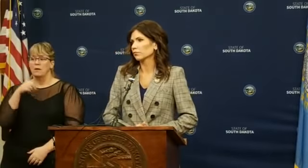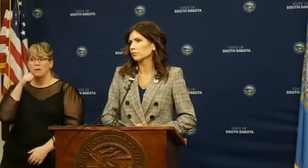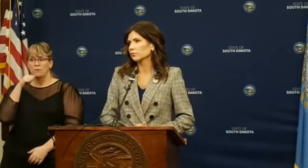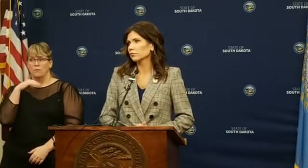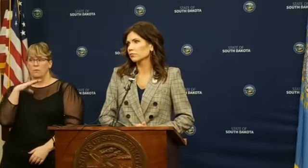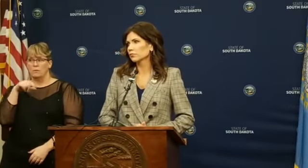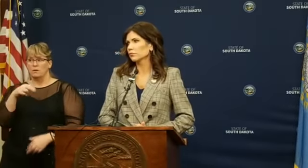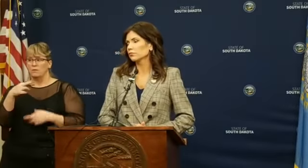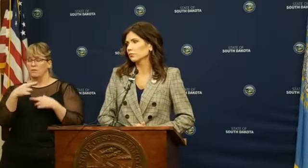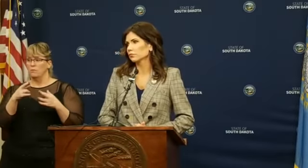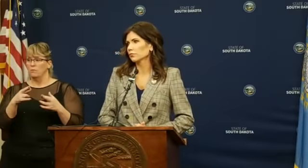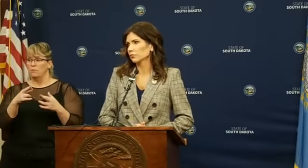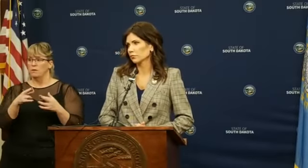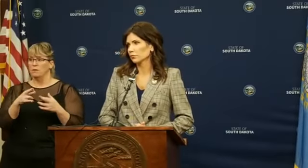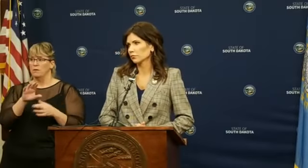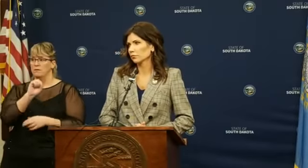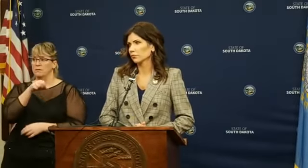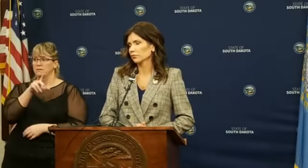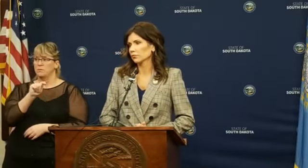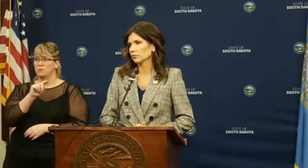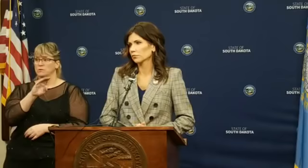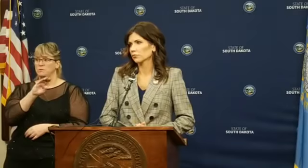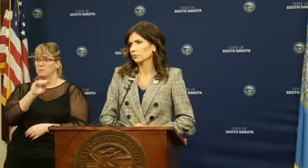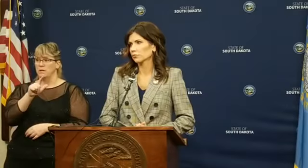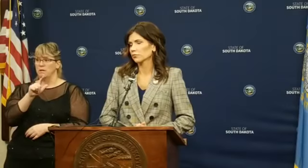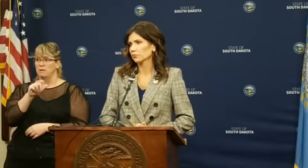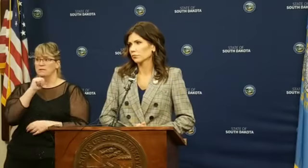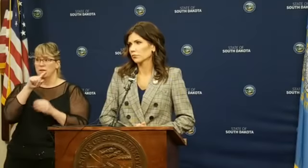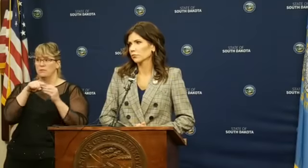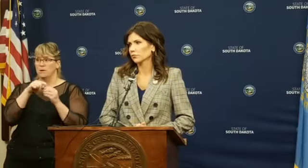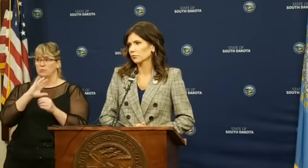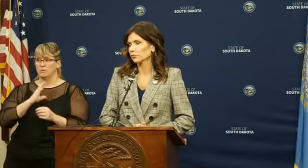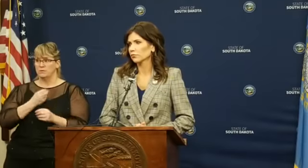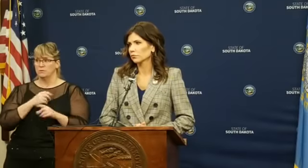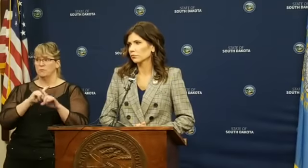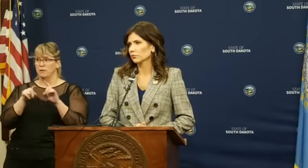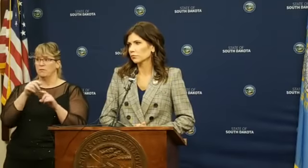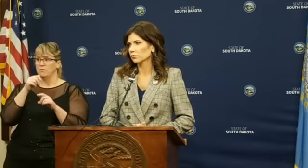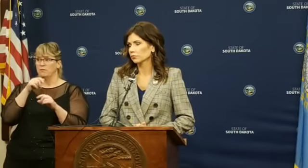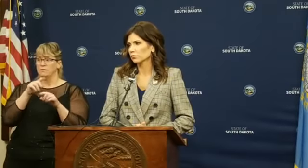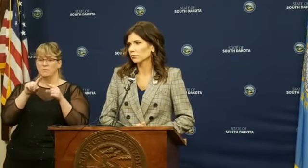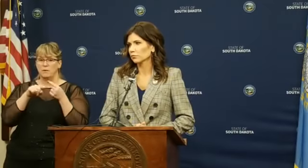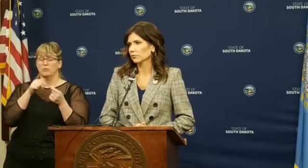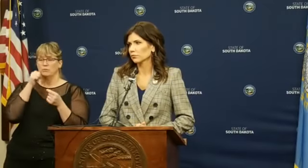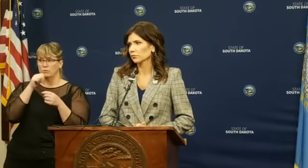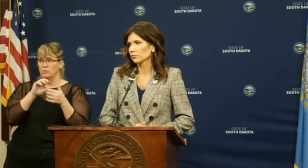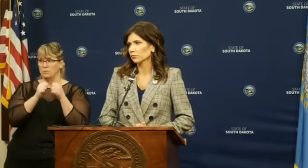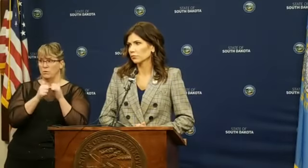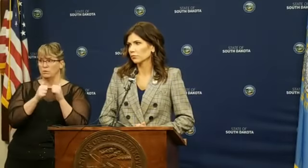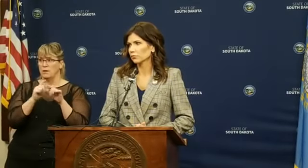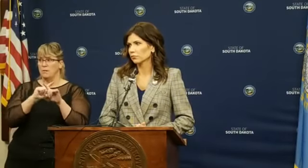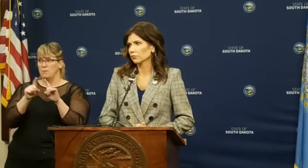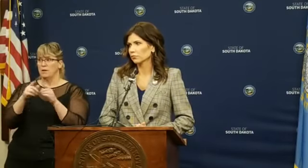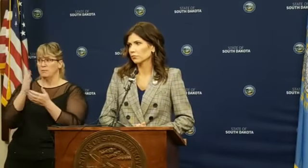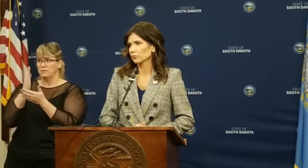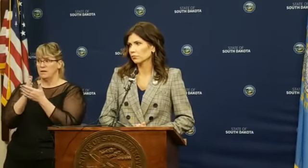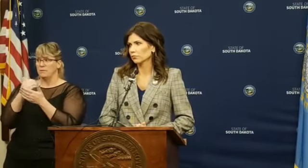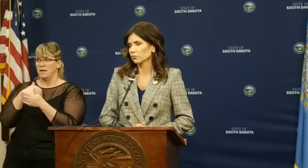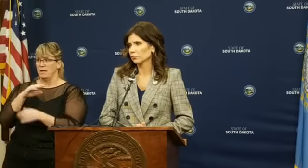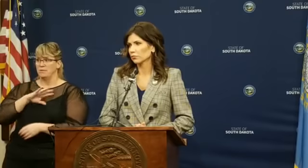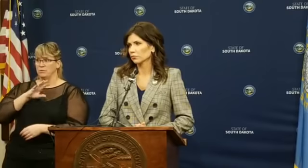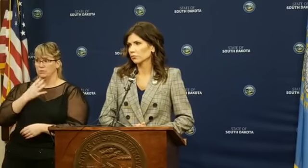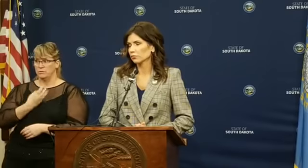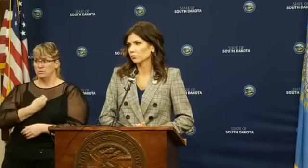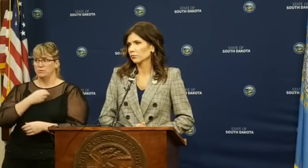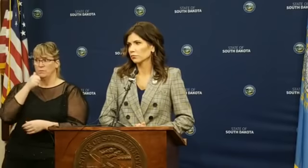that the women's sports bill is not about transgender people, it's about girls' sports, but the bill would restrict trans women from being able